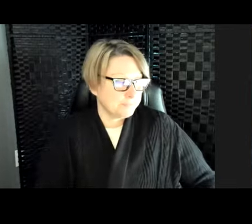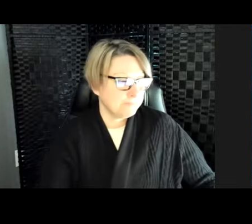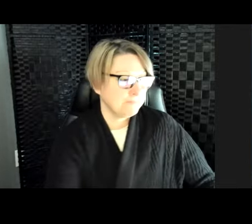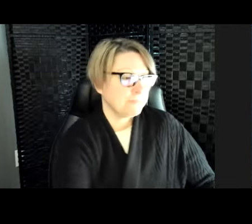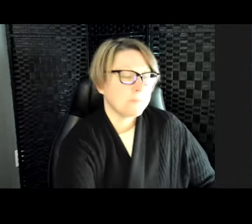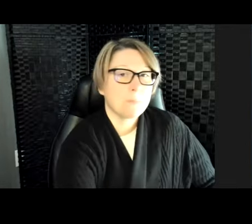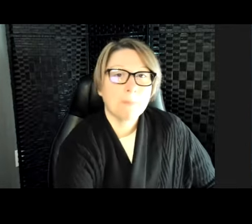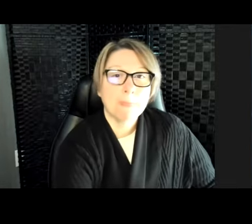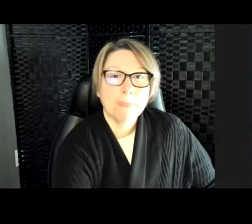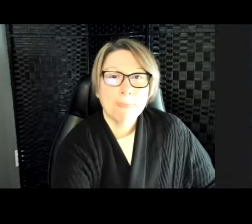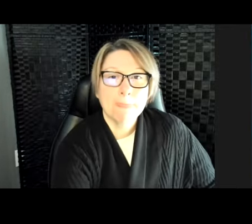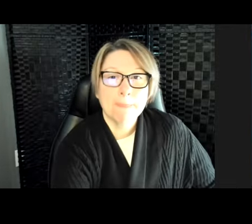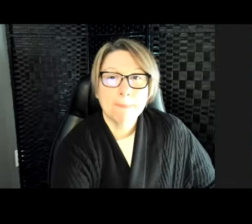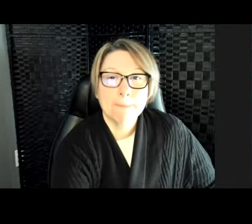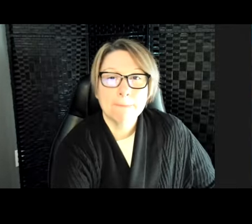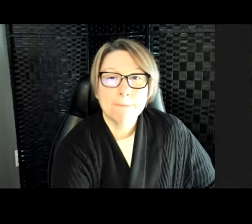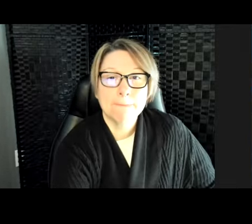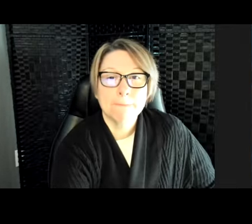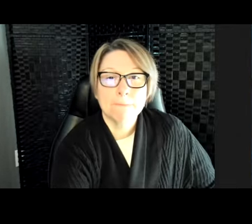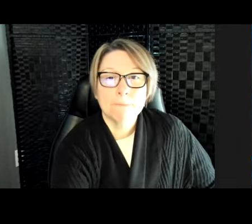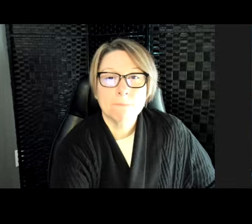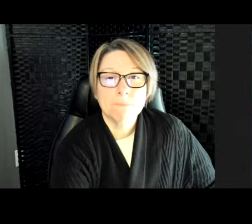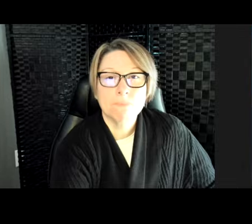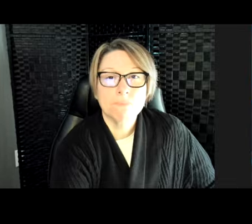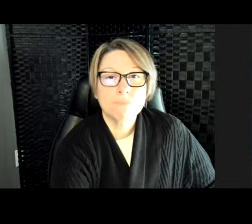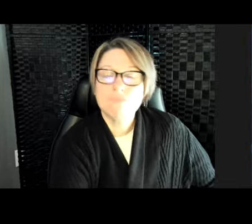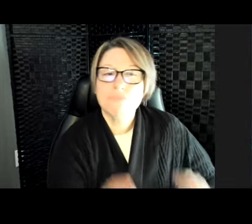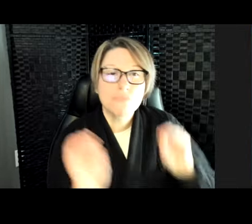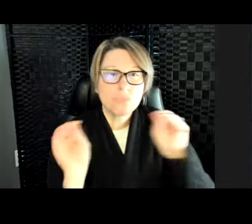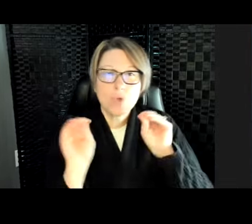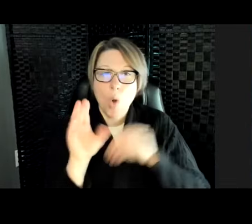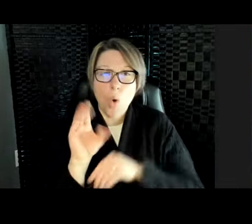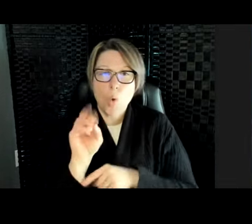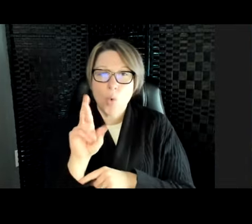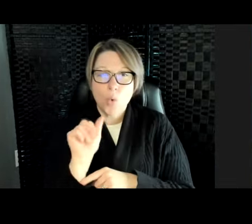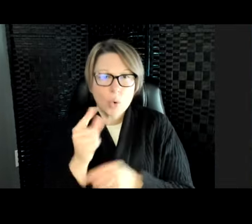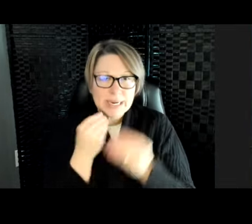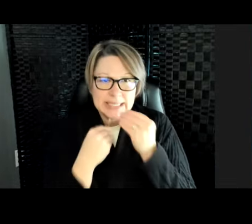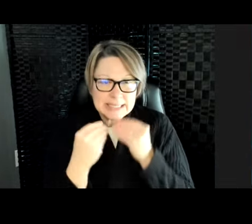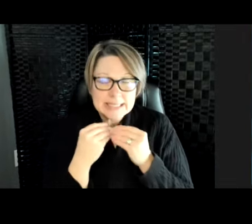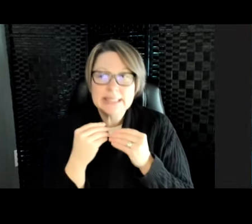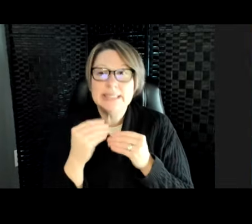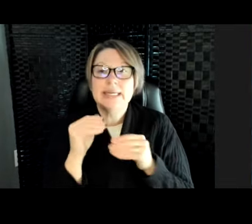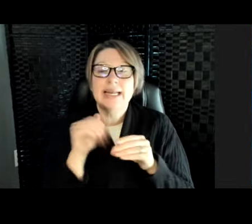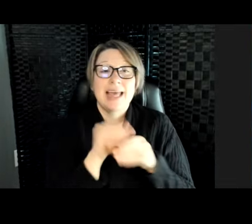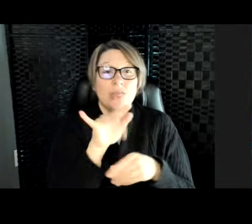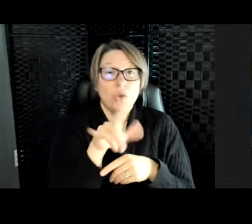She does not eat coral. She will eat, in the wild, mostly, like, seagrass. And here, she eats a lot of lettuce because we give her lettuce.